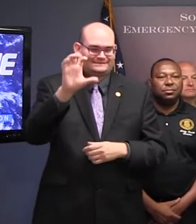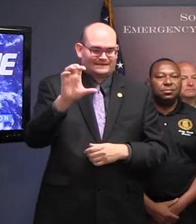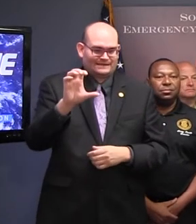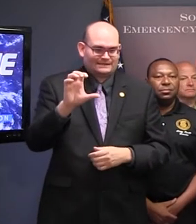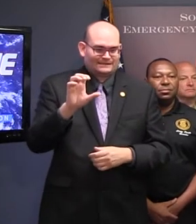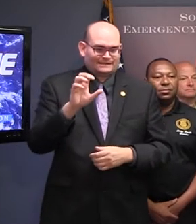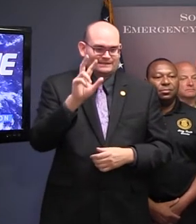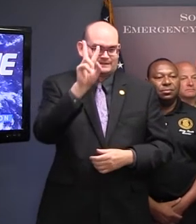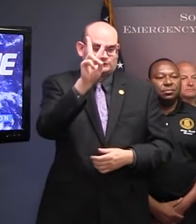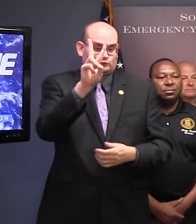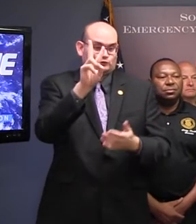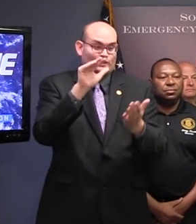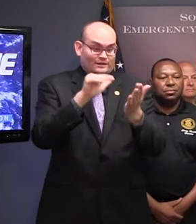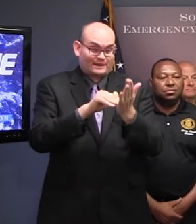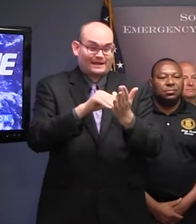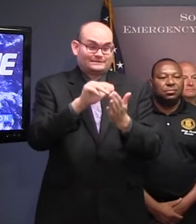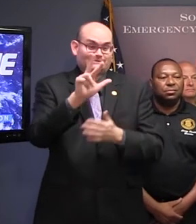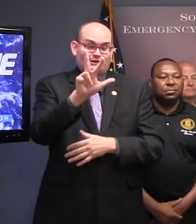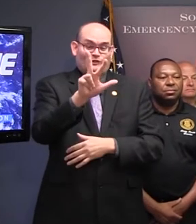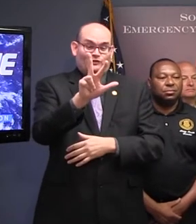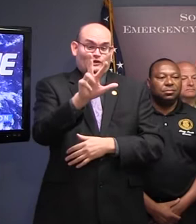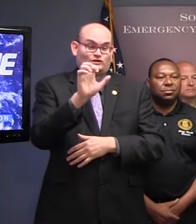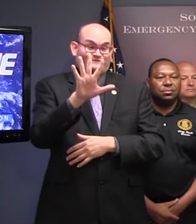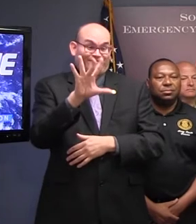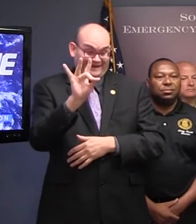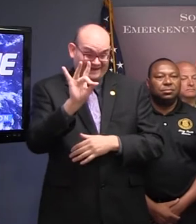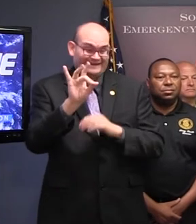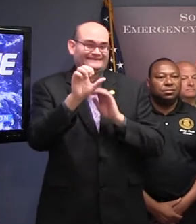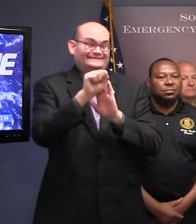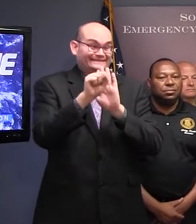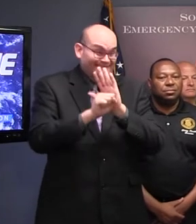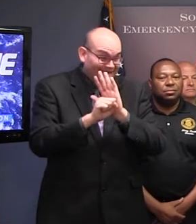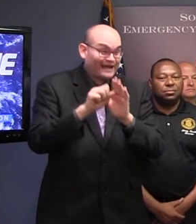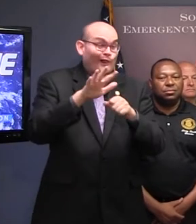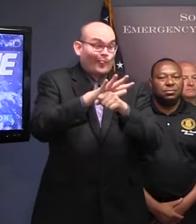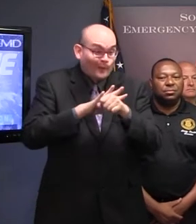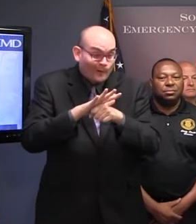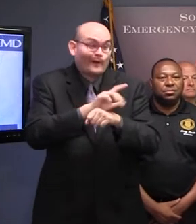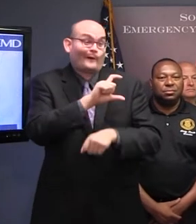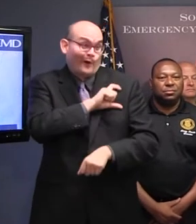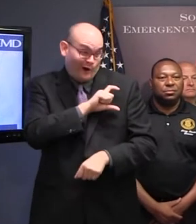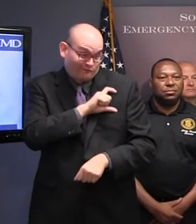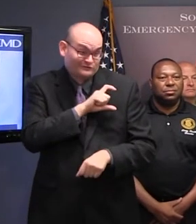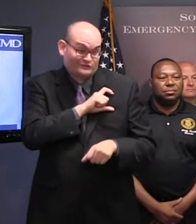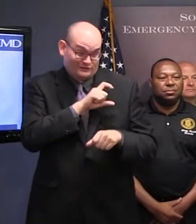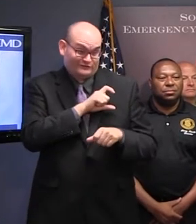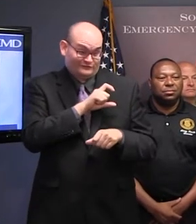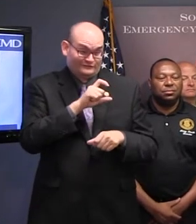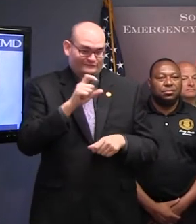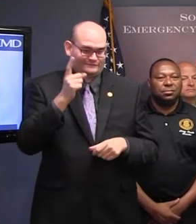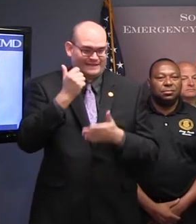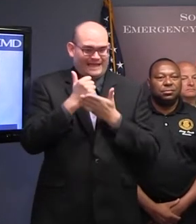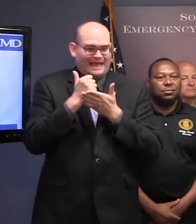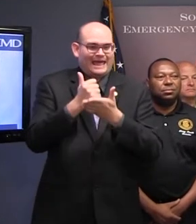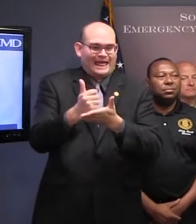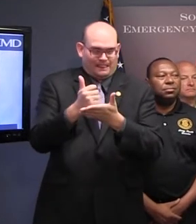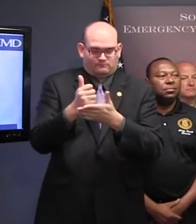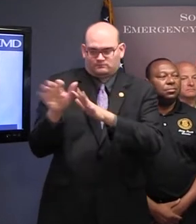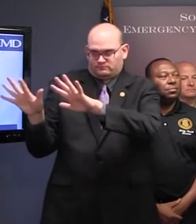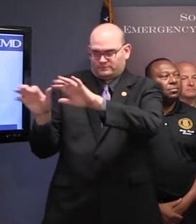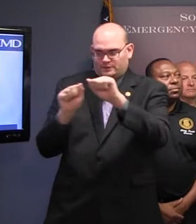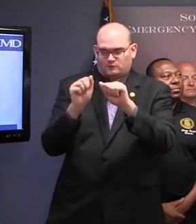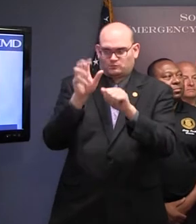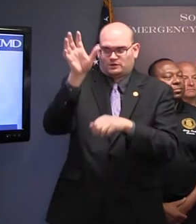state and local law enforcement officers on duty for the evacuation. South Carolina National Guard